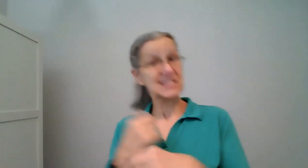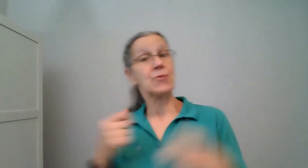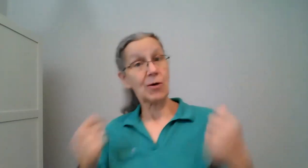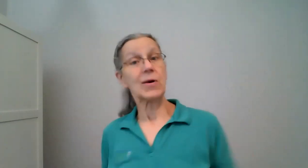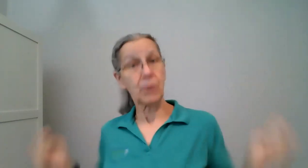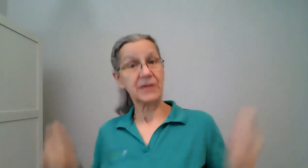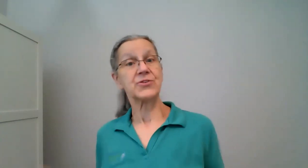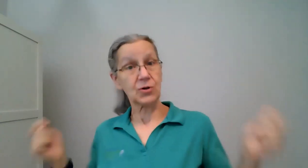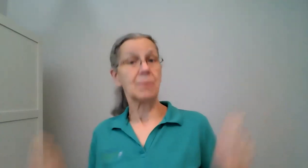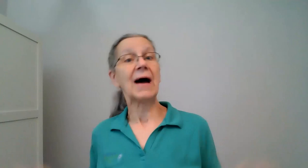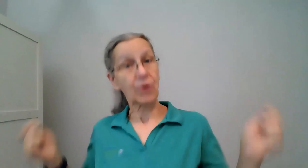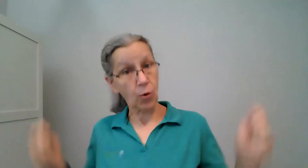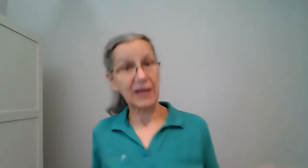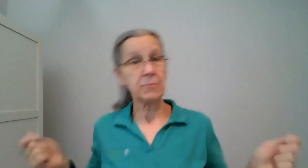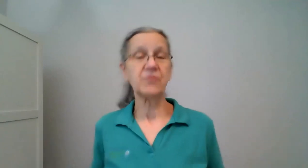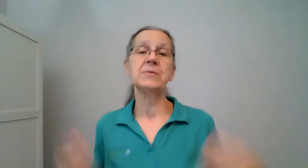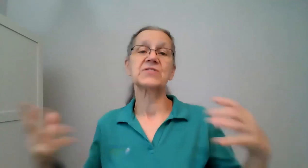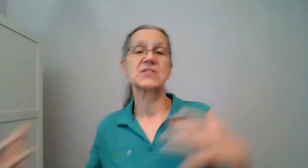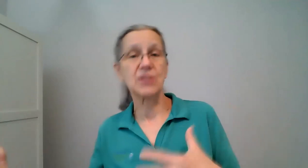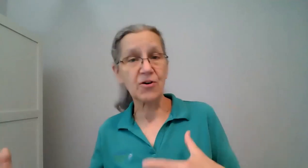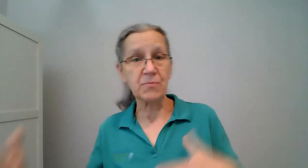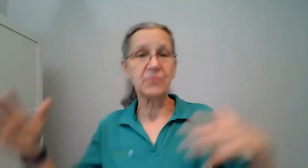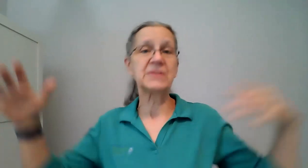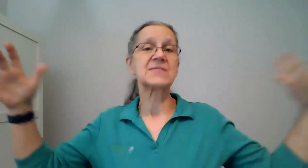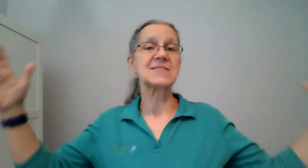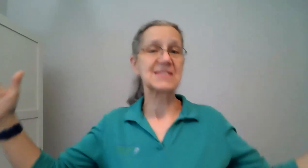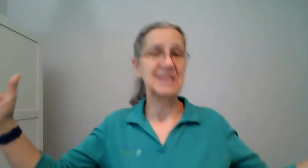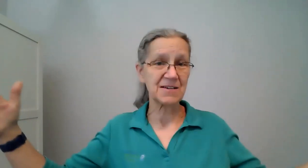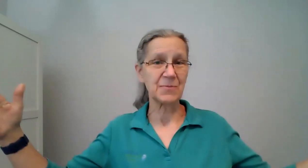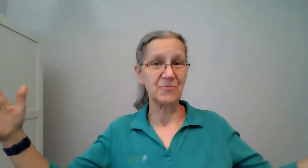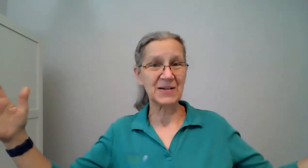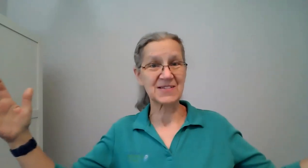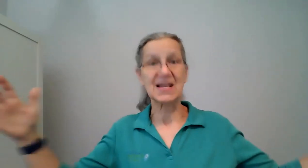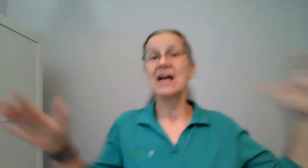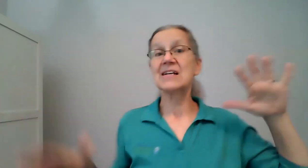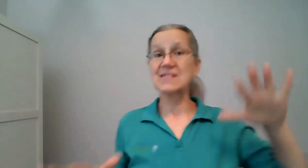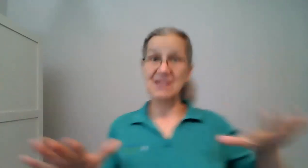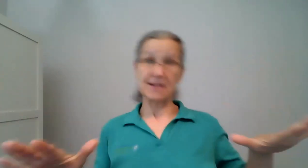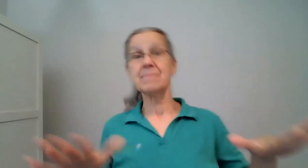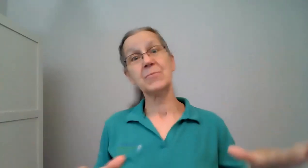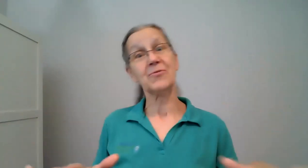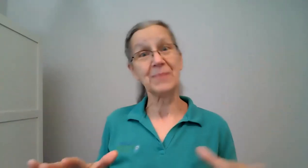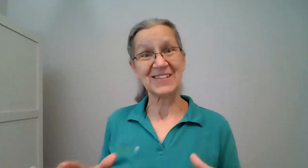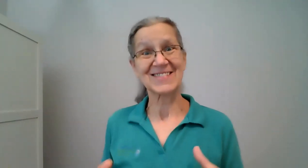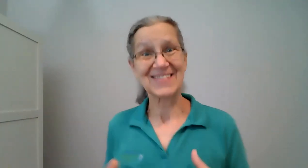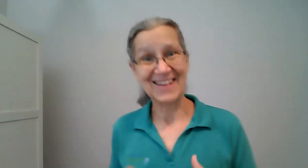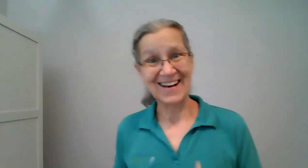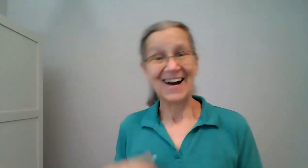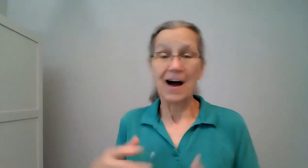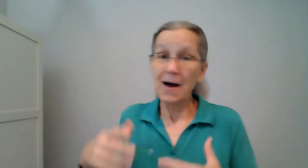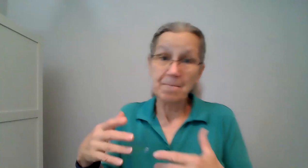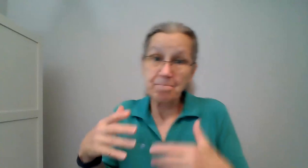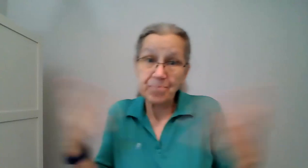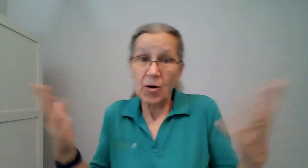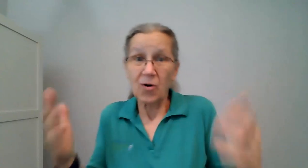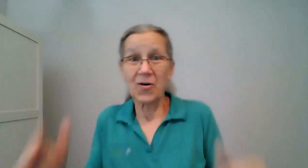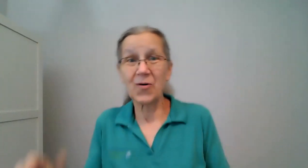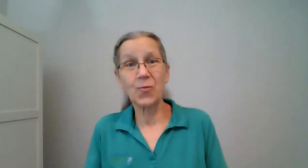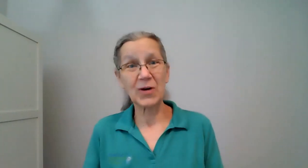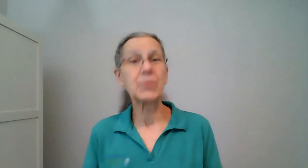see what we want to do about quick movements slow movements sustained movements sudden movements um what do